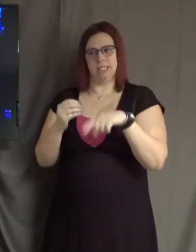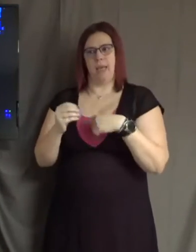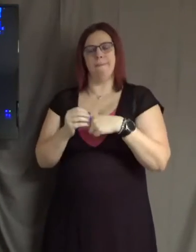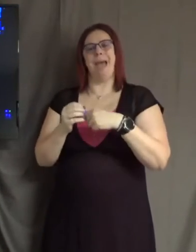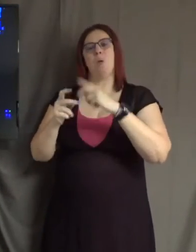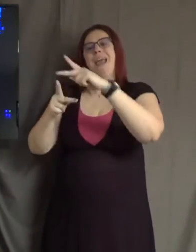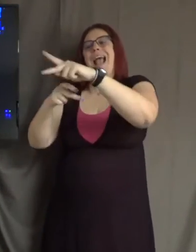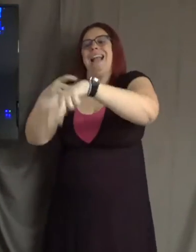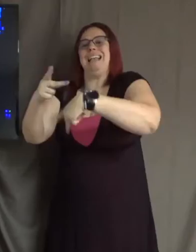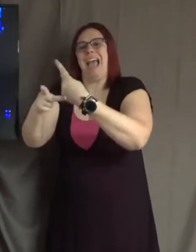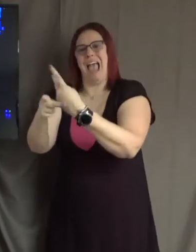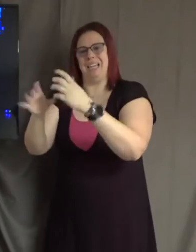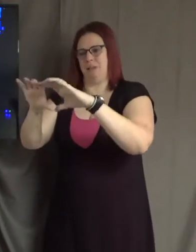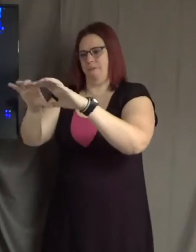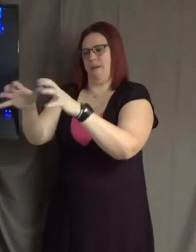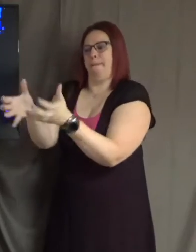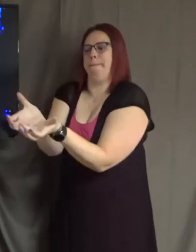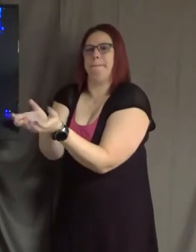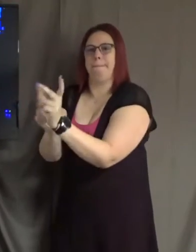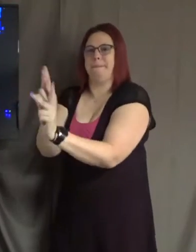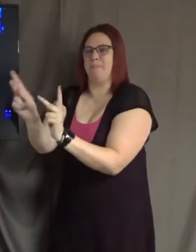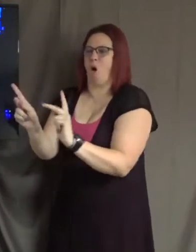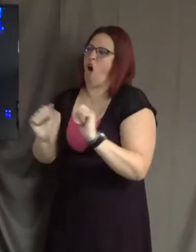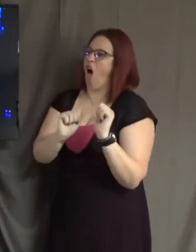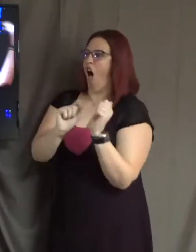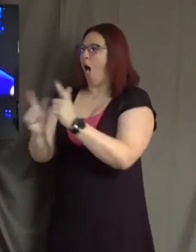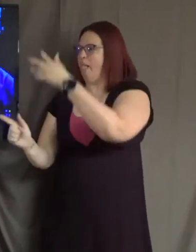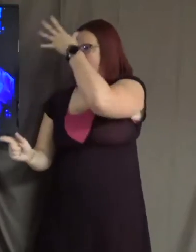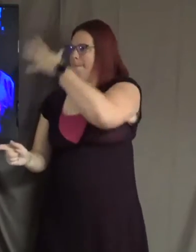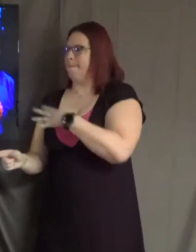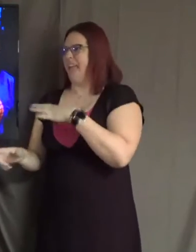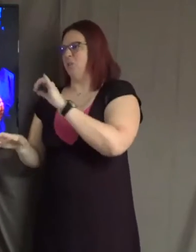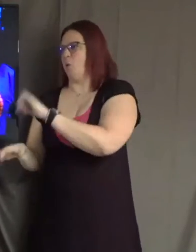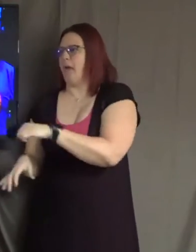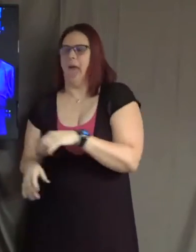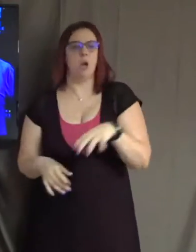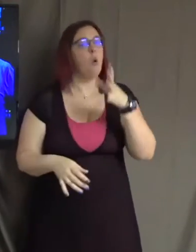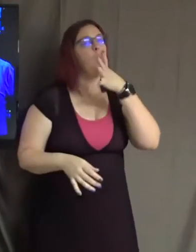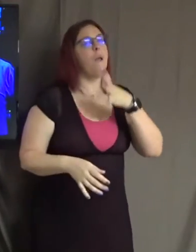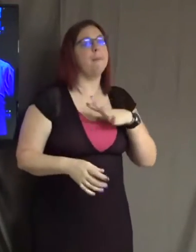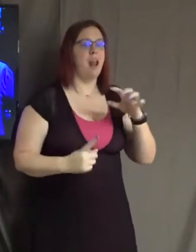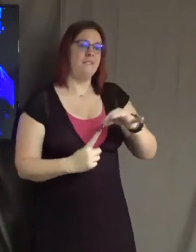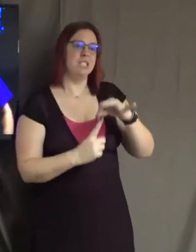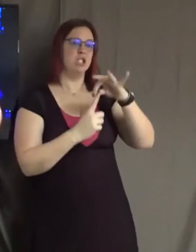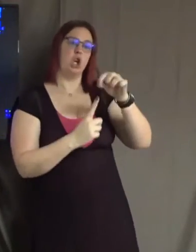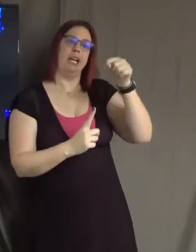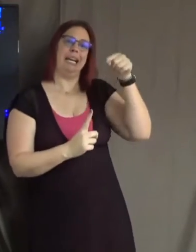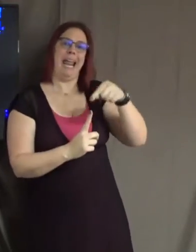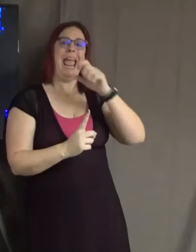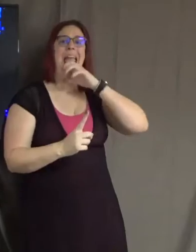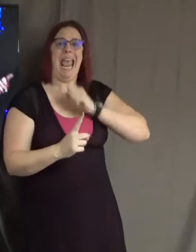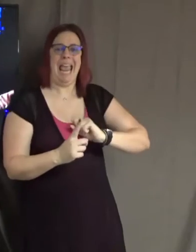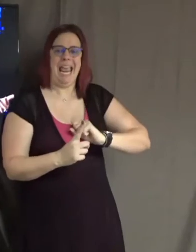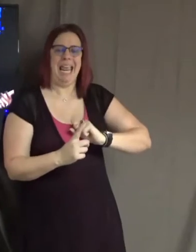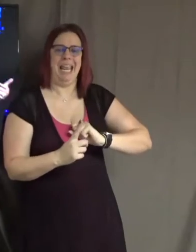think, well, all men this and all women or women of a certain age should blah, blah, blah, blah, blah, blah, Or people who are LGBTQ